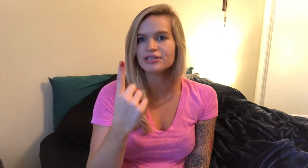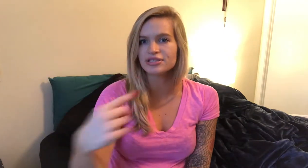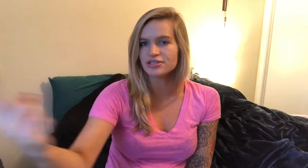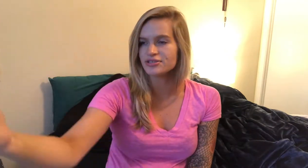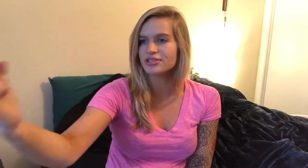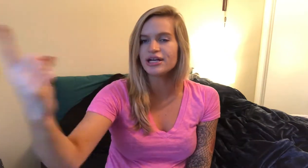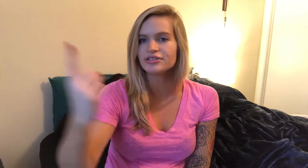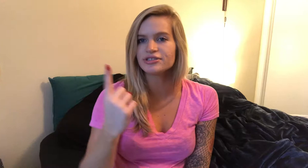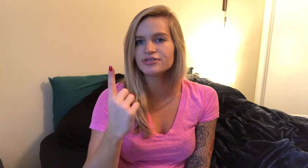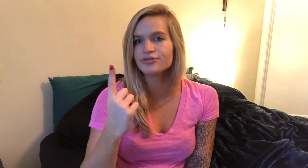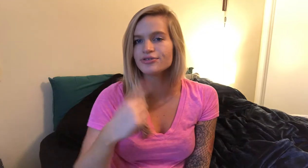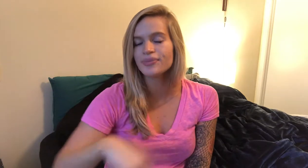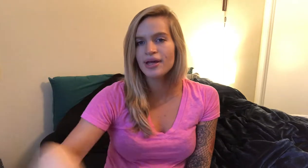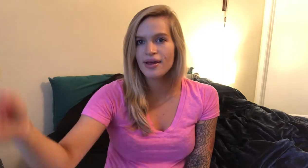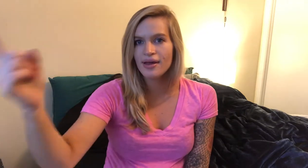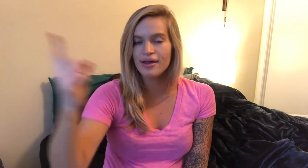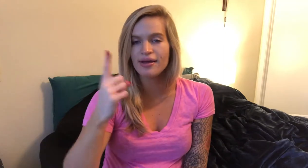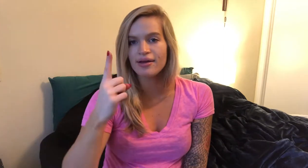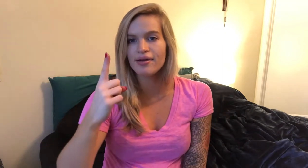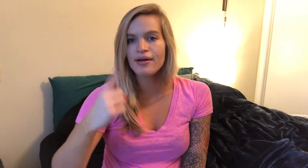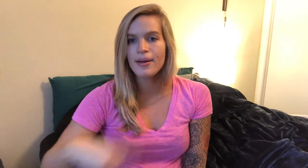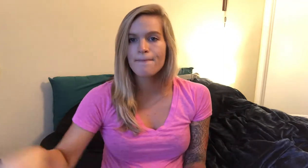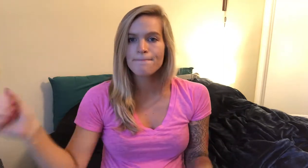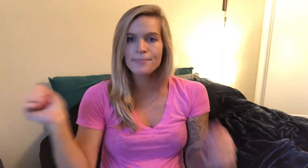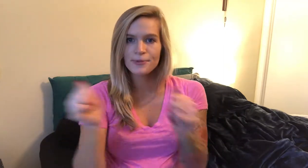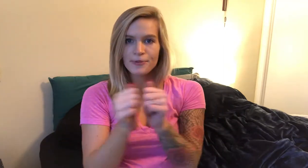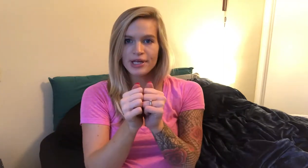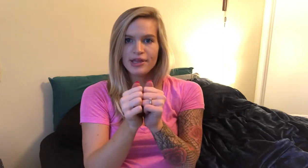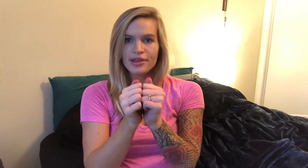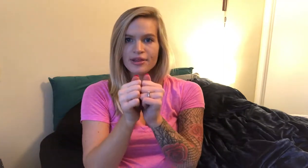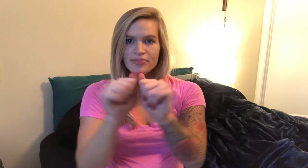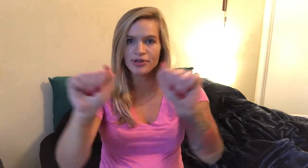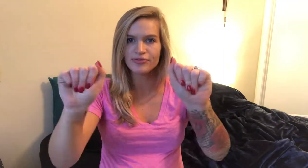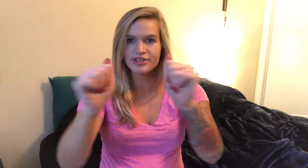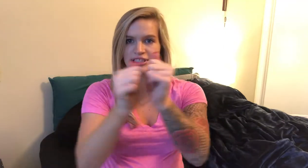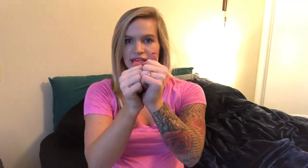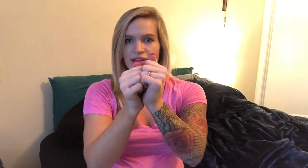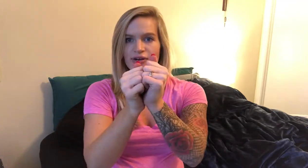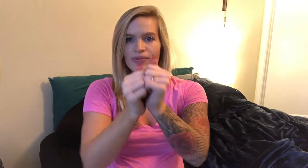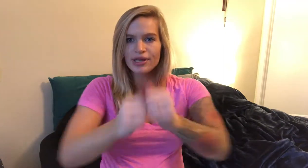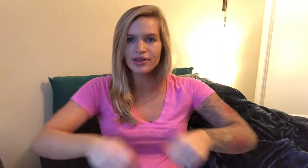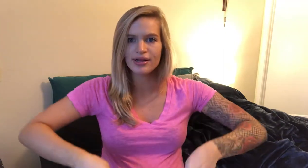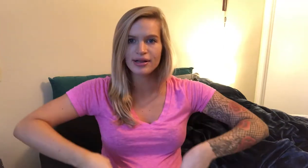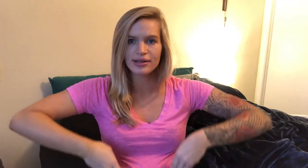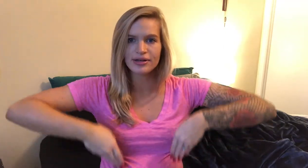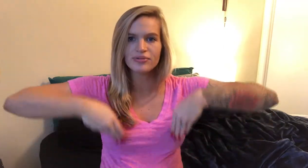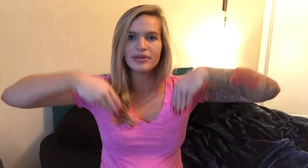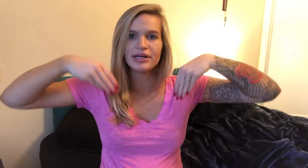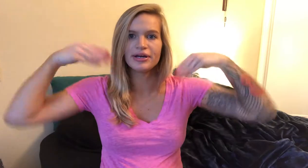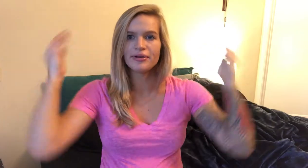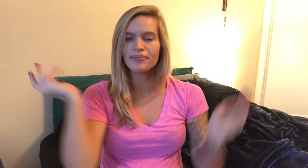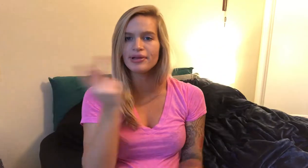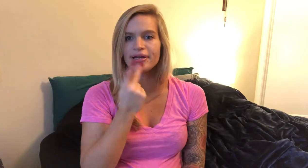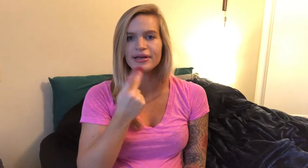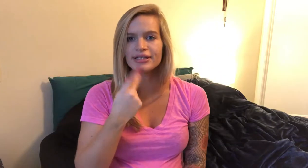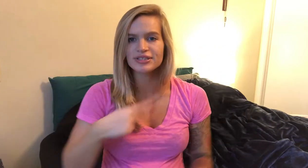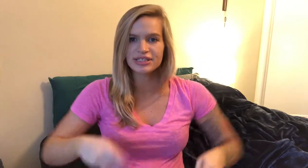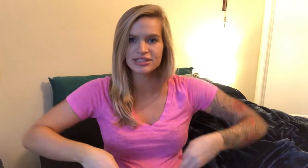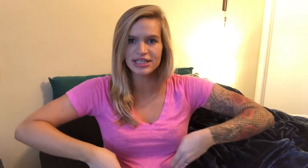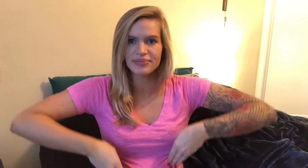so this shows are entering the room and with put your fists together with a little pink blanket so I just signed